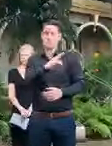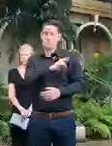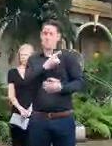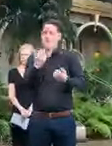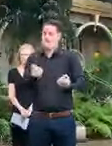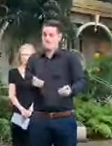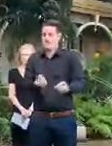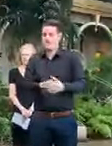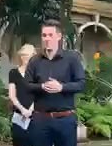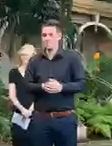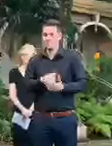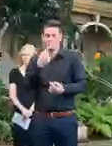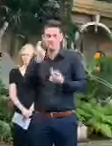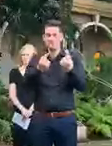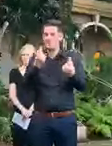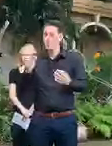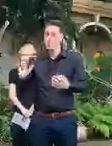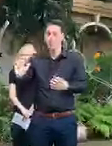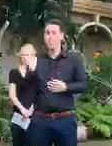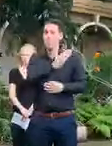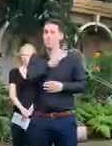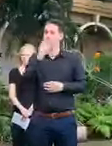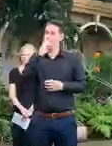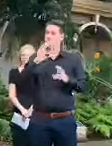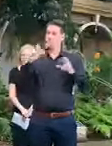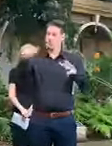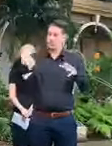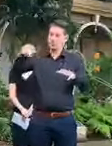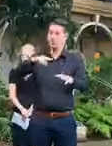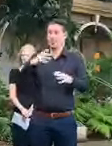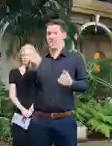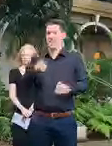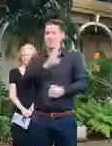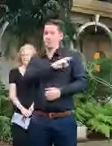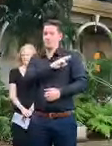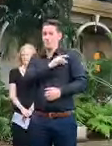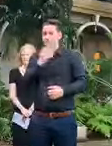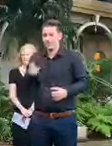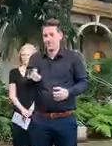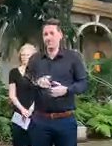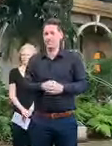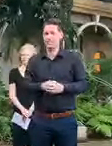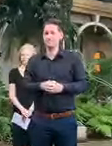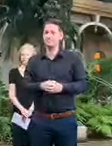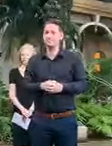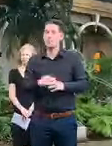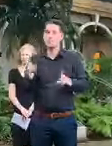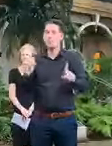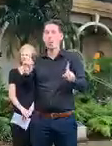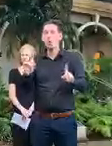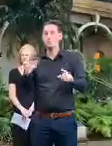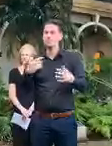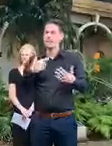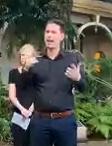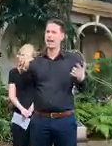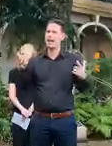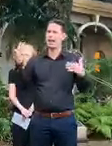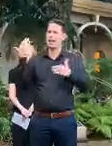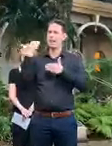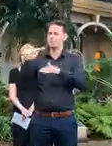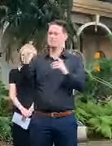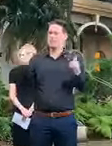say that again. Every single one of us has a role. And our role is to limit our social